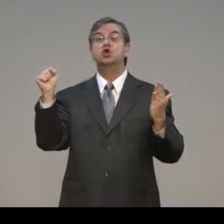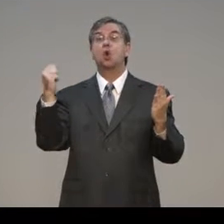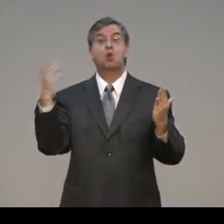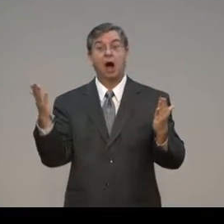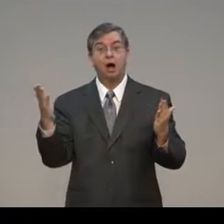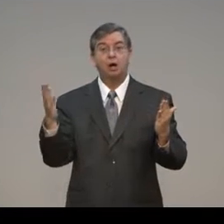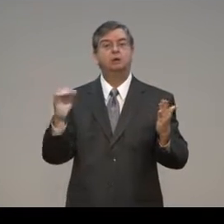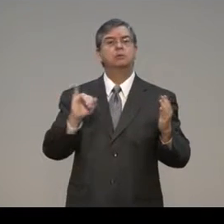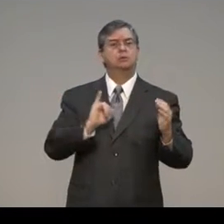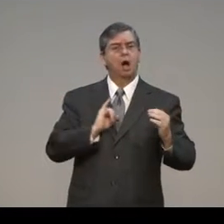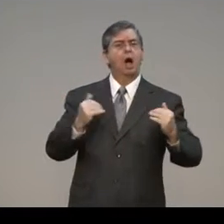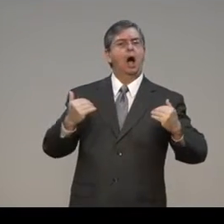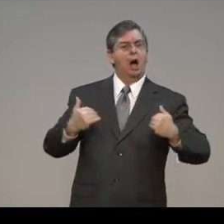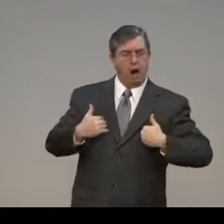not give them a ticket or give them a warning.